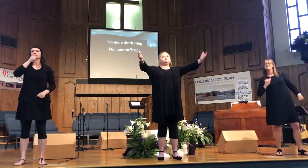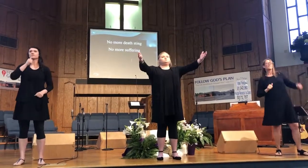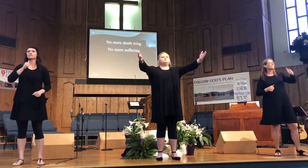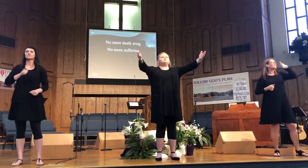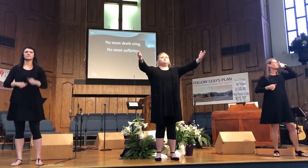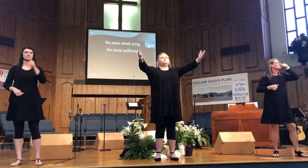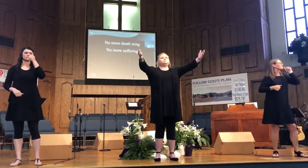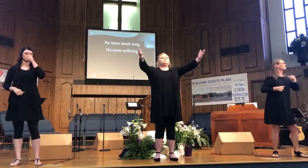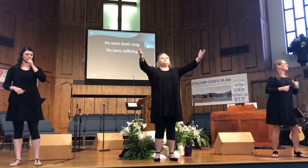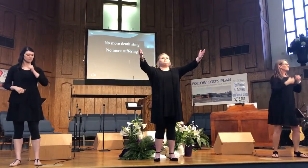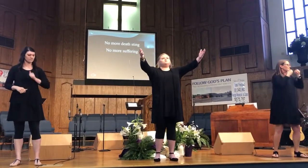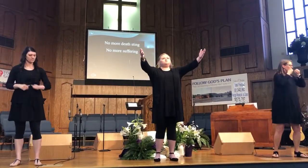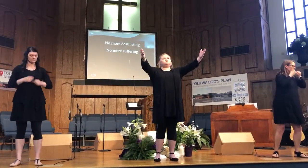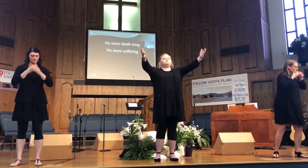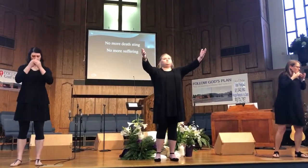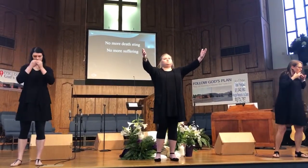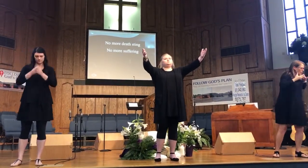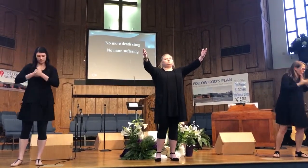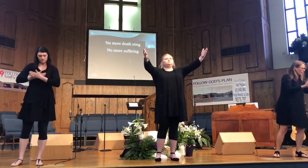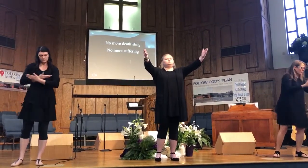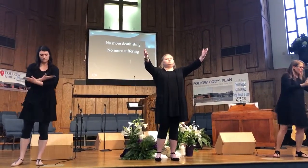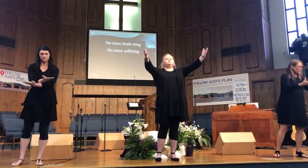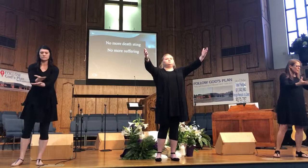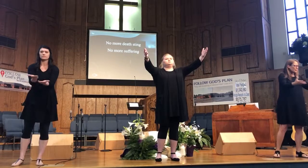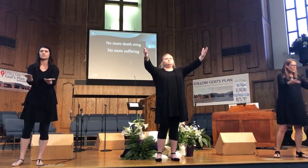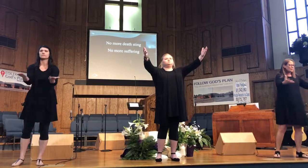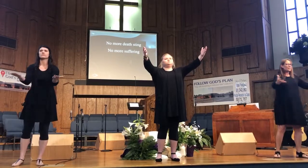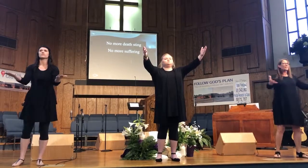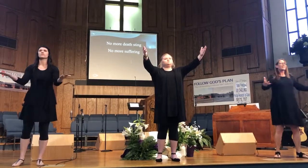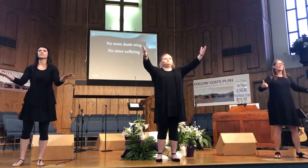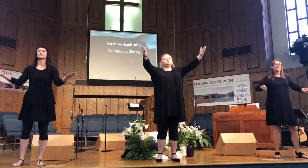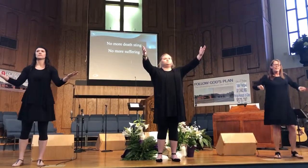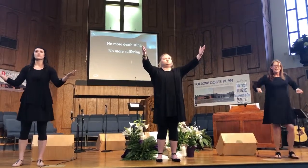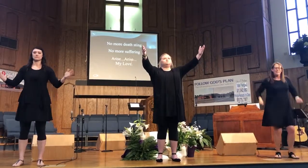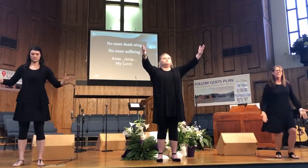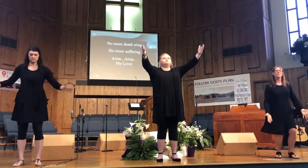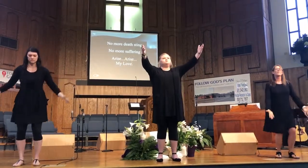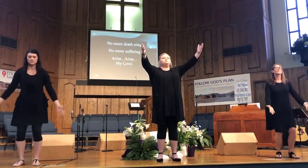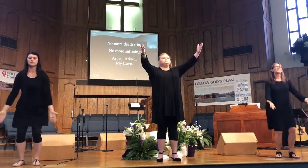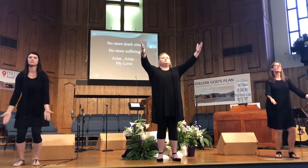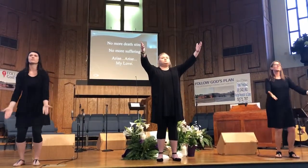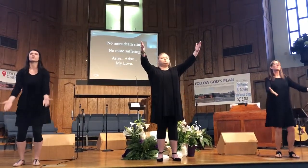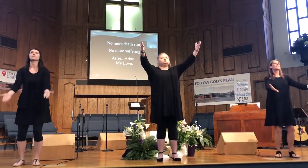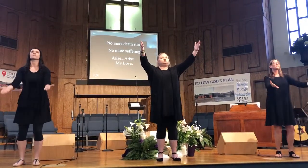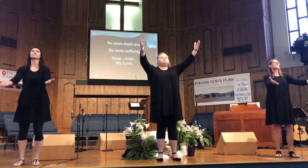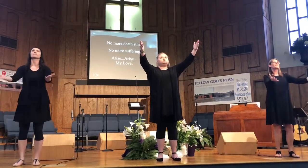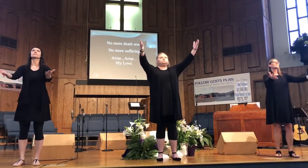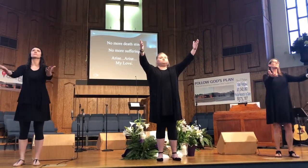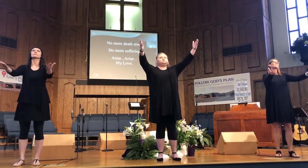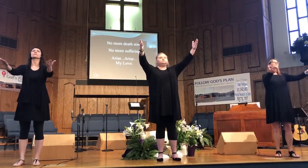was lovely My,